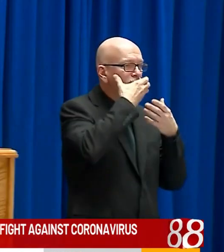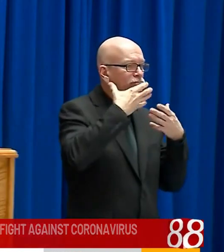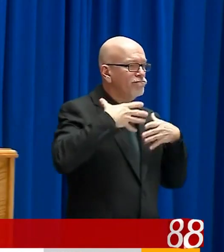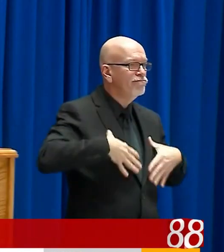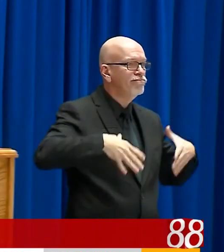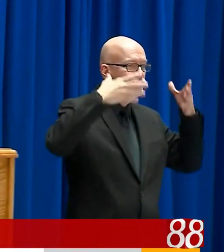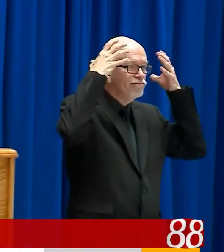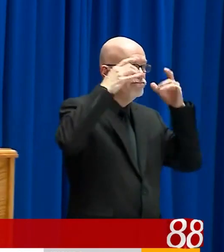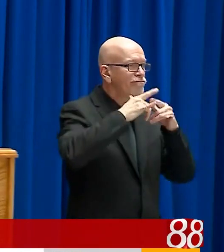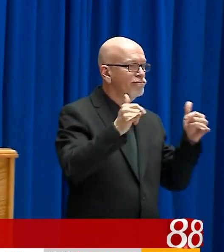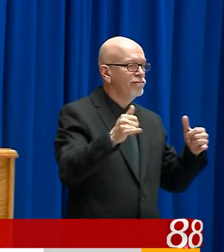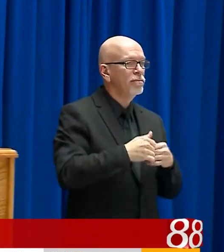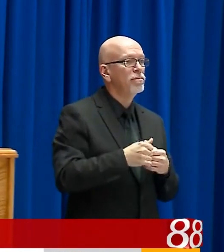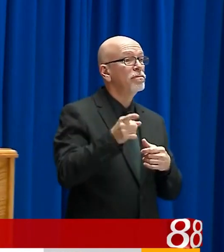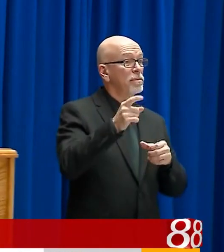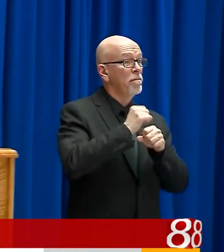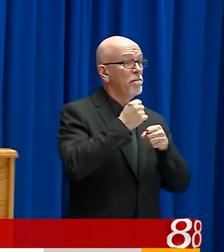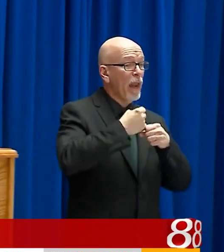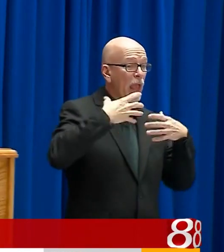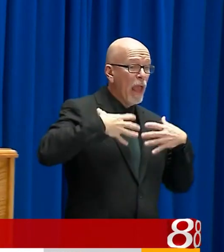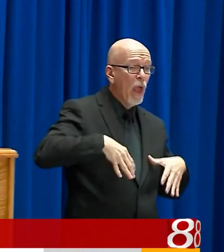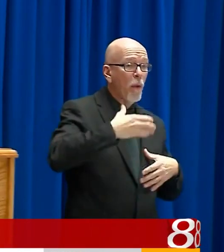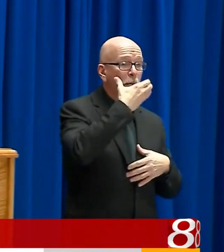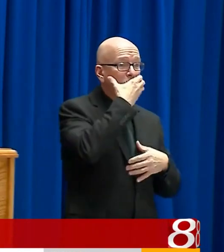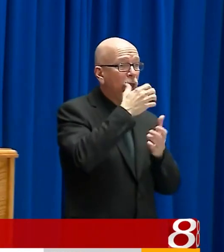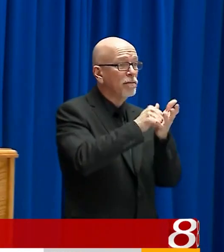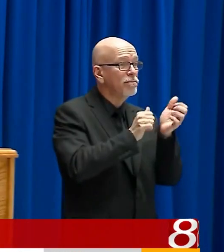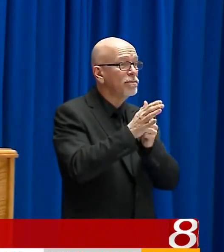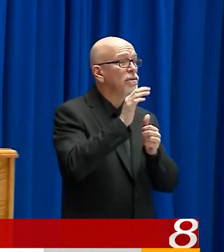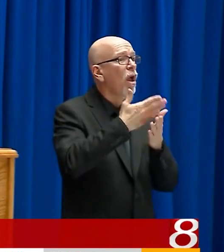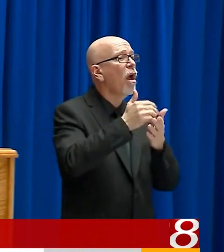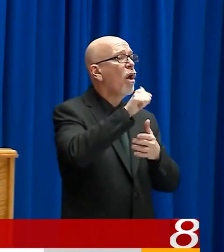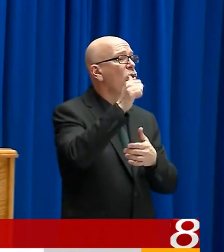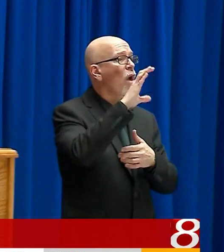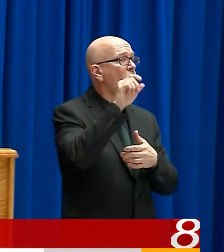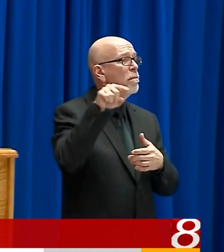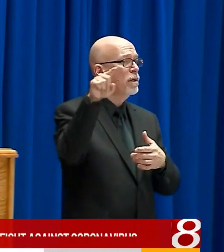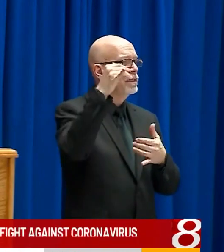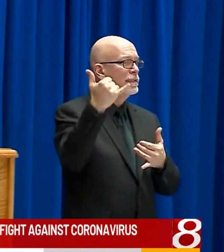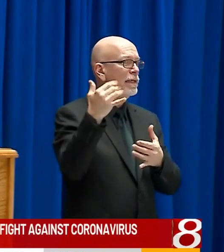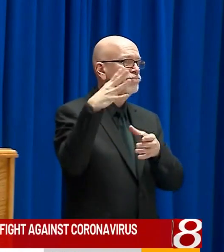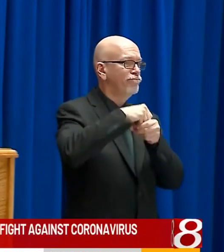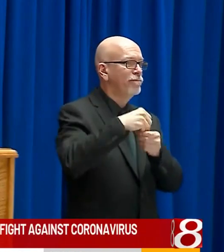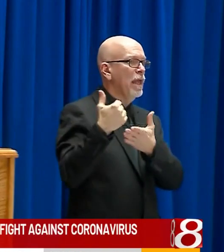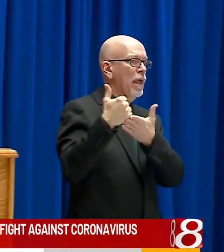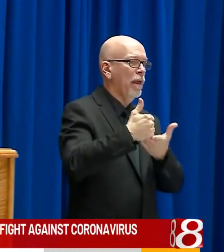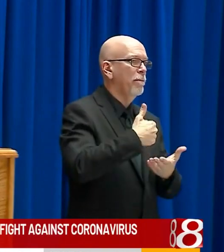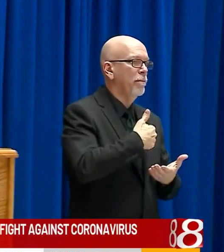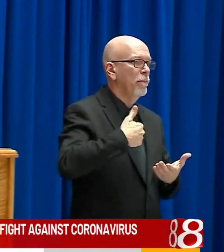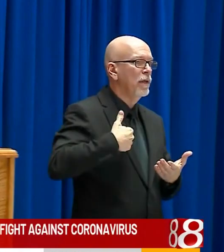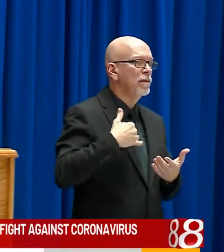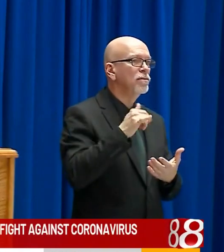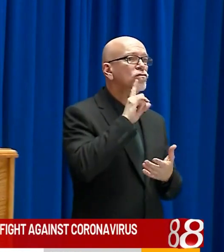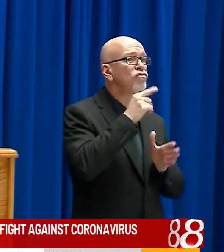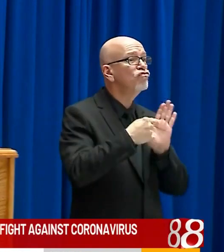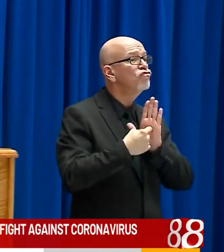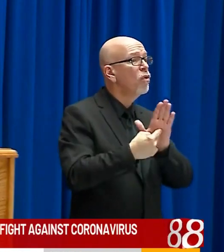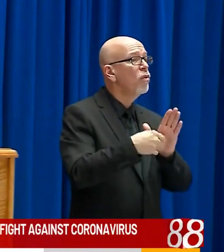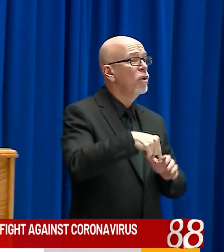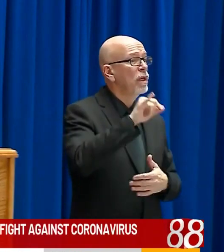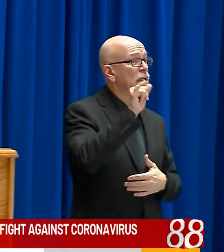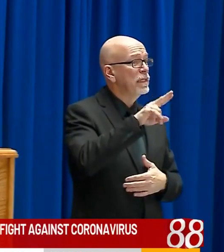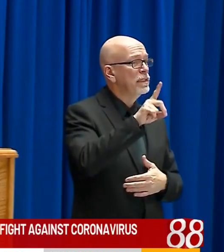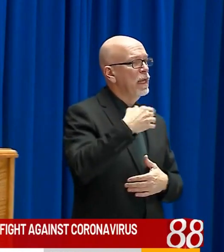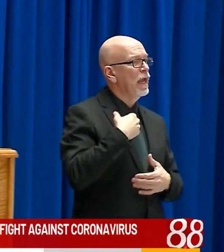Corrections is making gowns and masks, and several other manufacturing companies are stepping up to help us out. This shows that Indiana